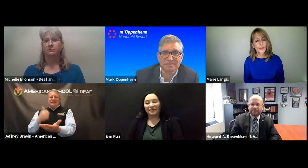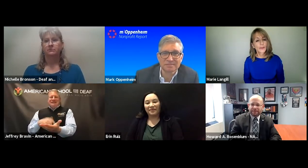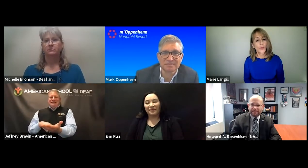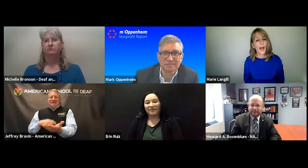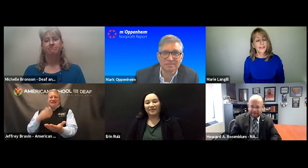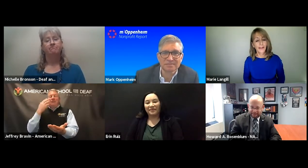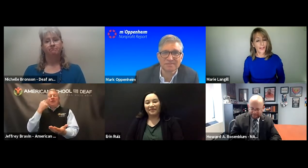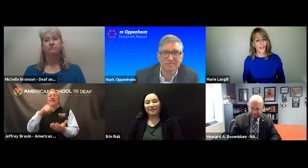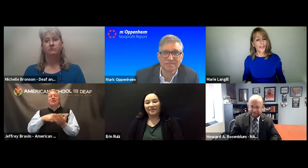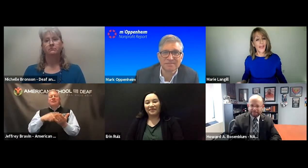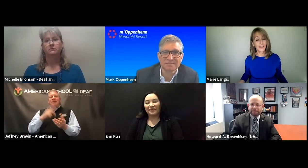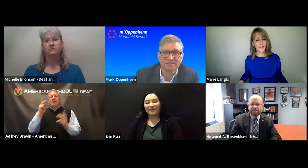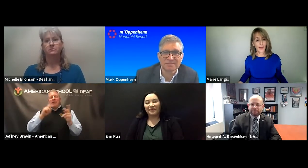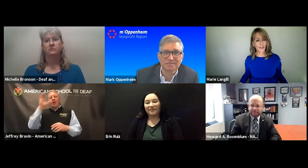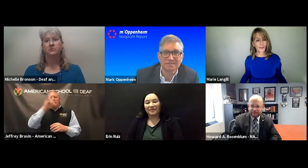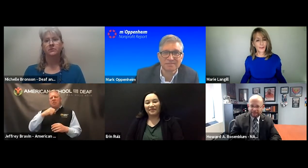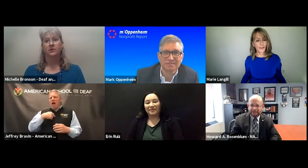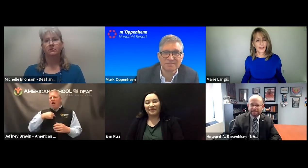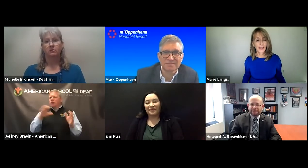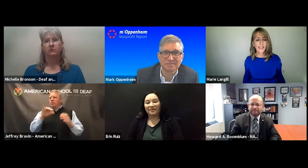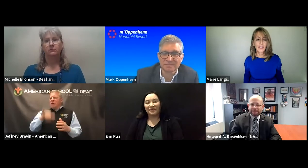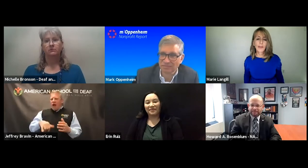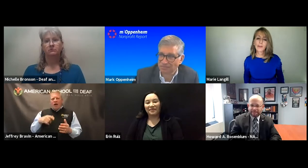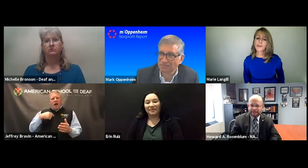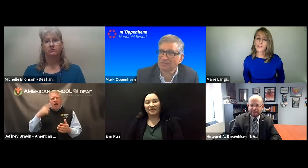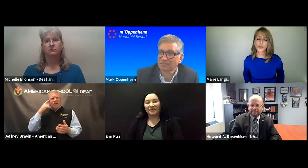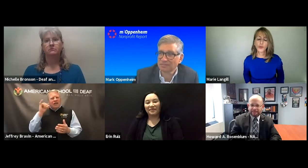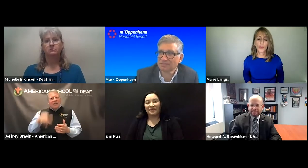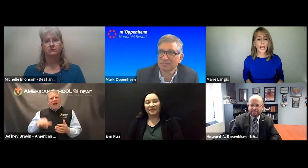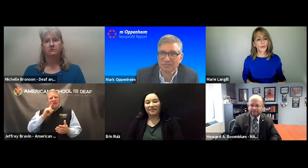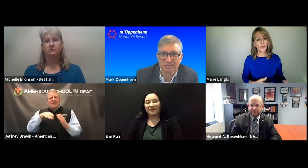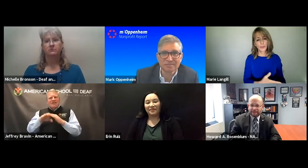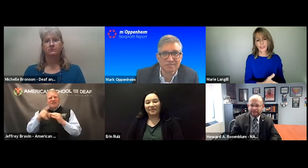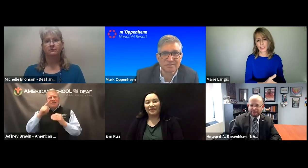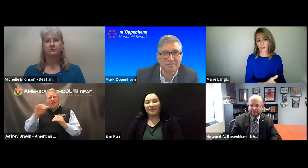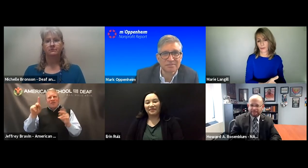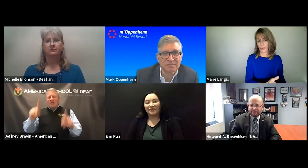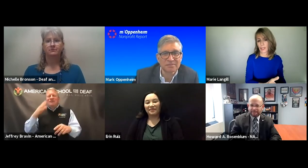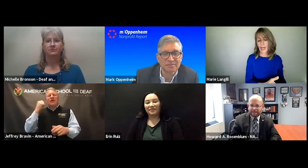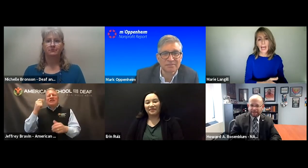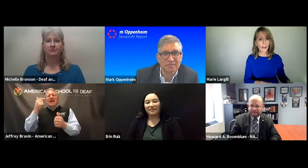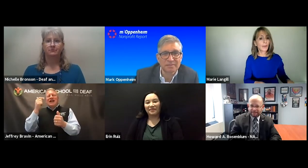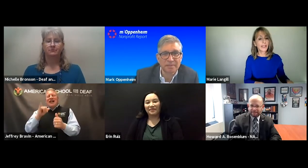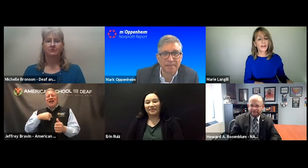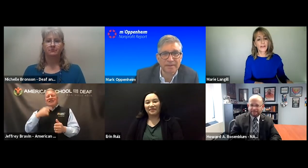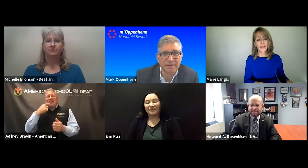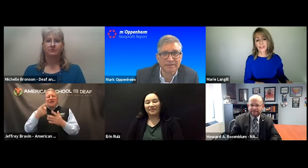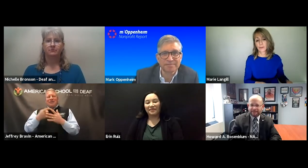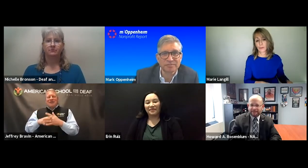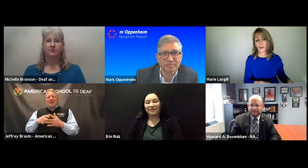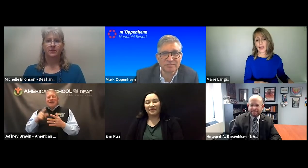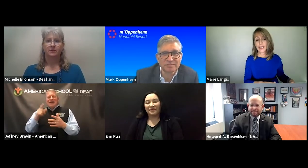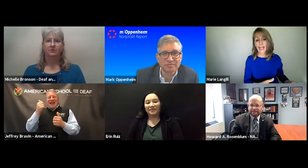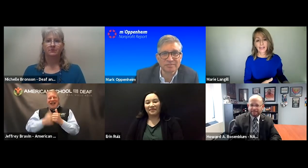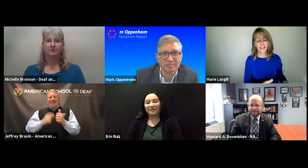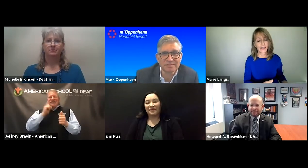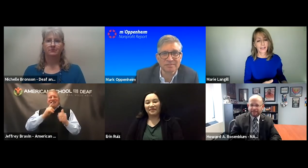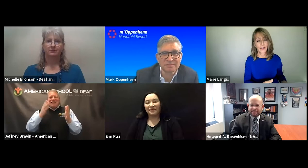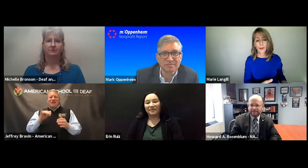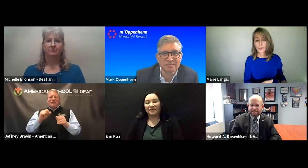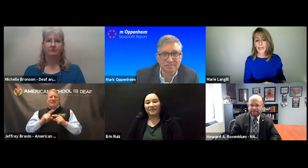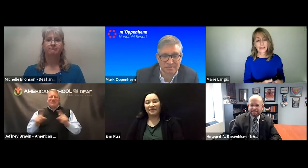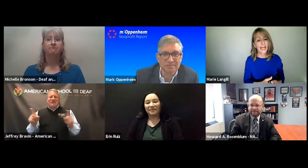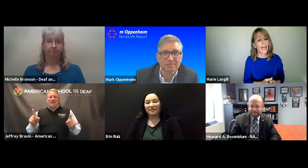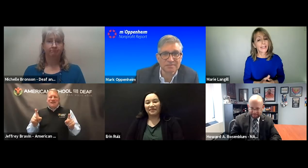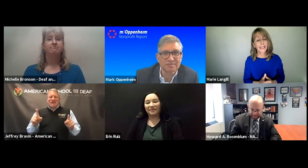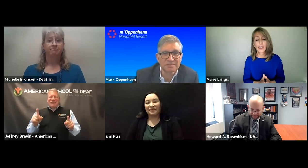What the person wants, that's the best solution. Some people assume, well, I'll do this particular thing, and I'm believing that that's providing access,